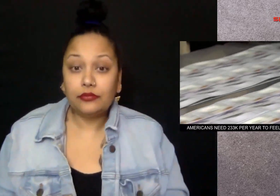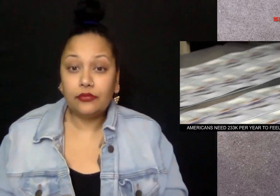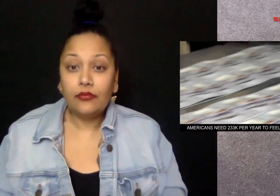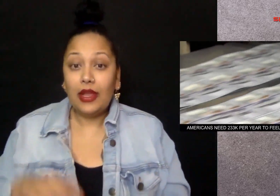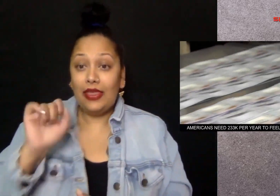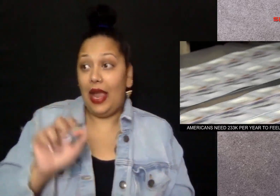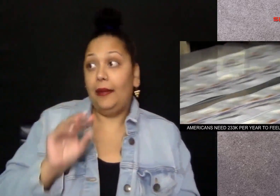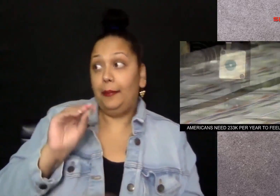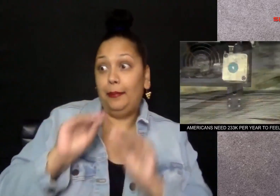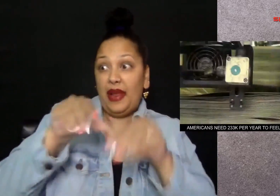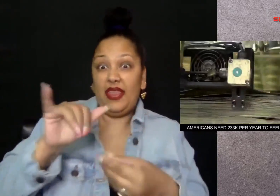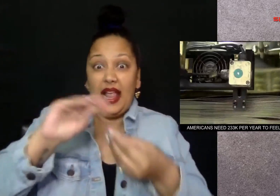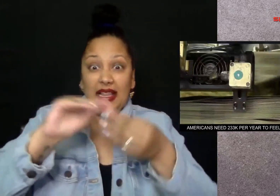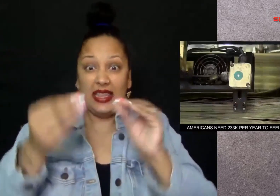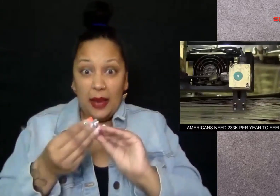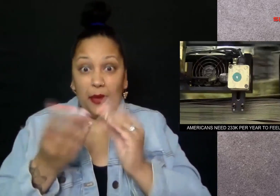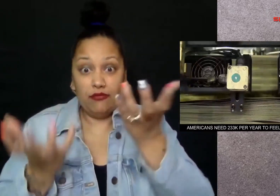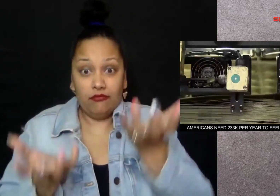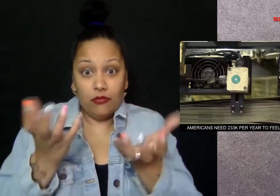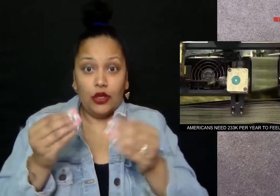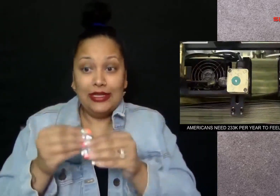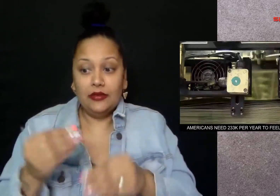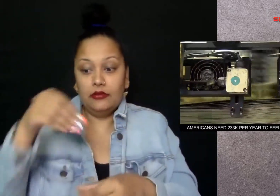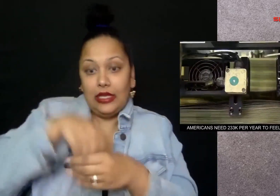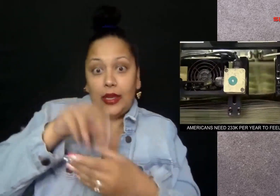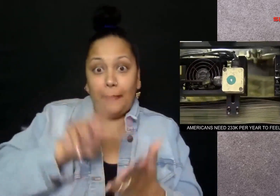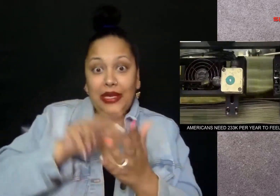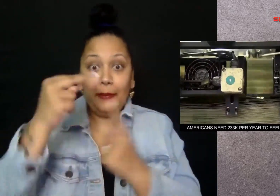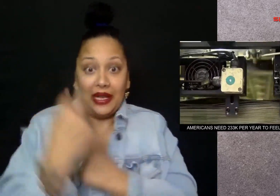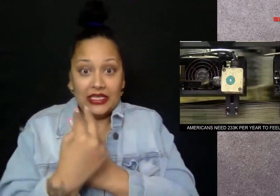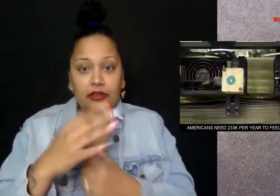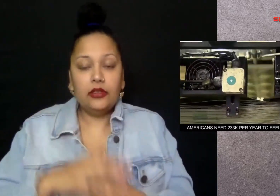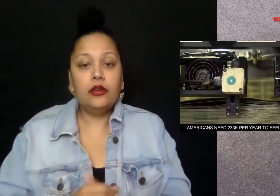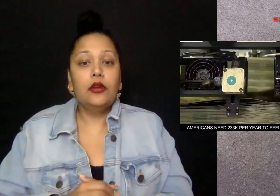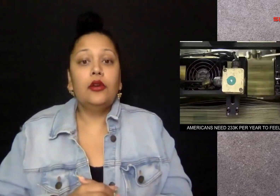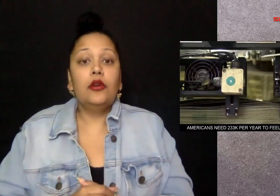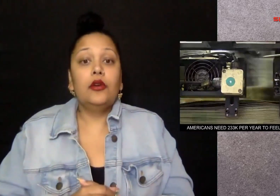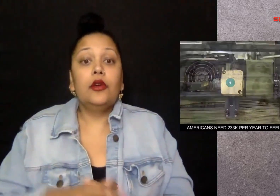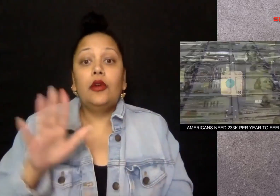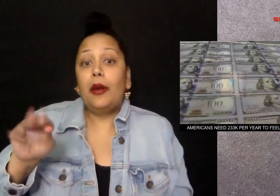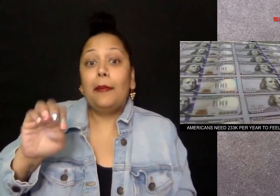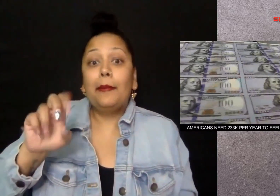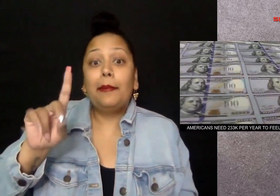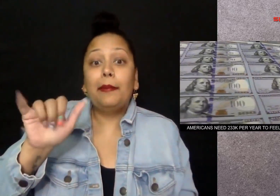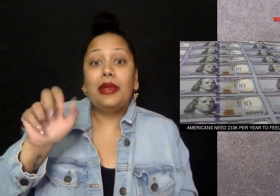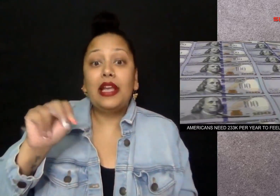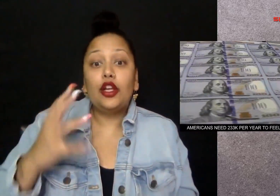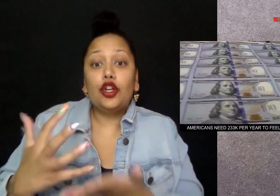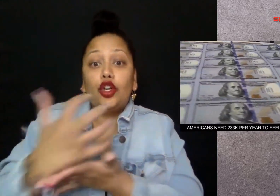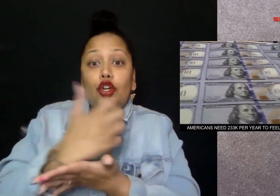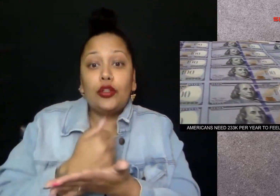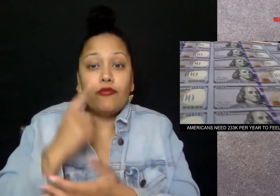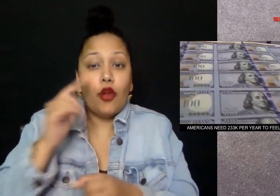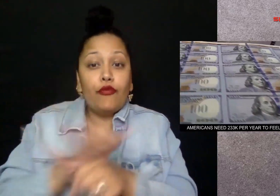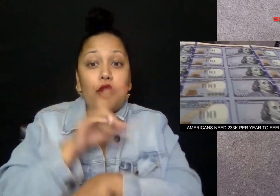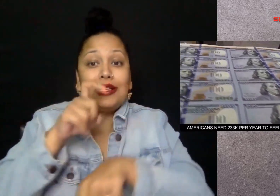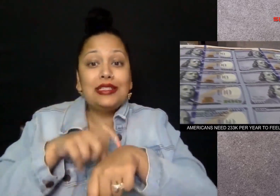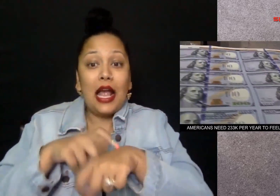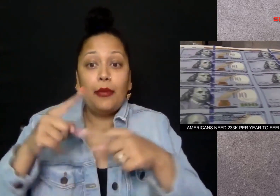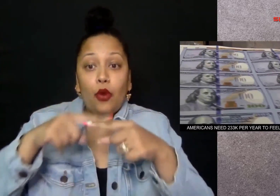attain financial freedom to put those numbers in perspective the median earnings for a